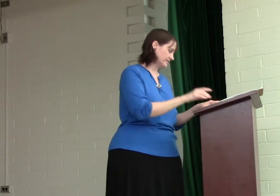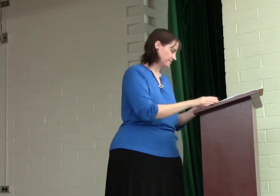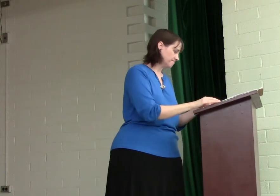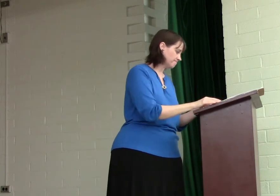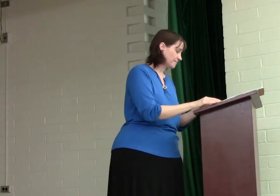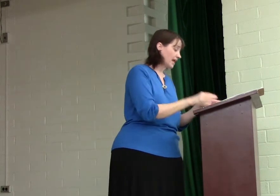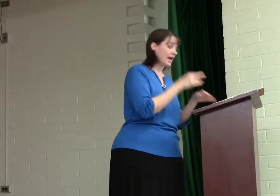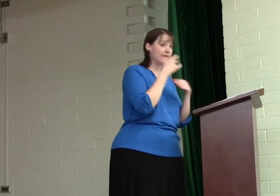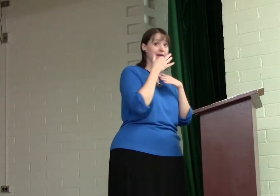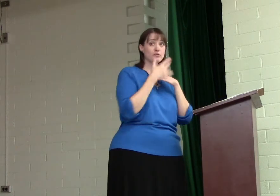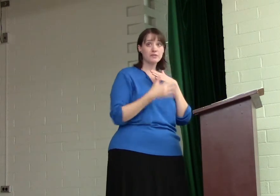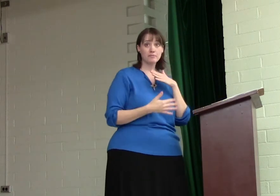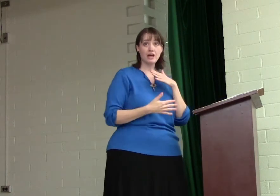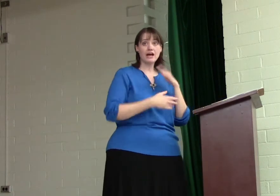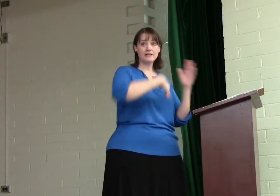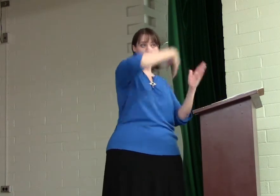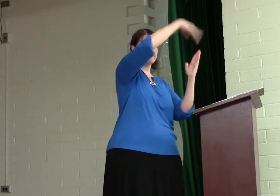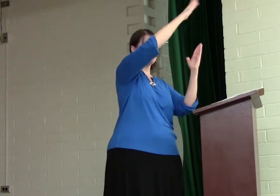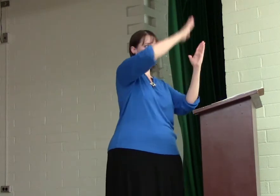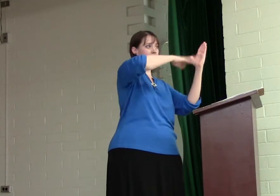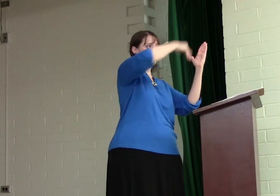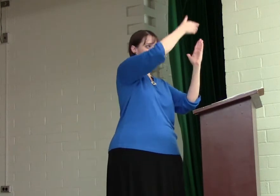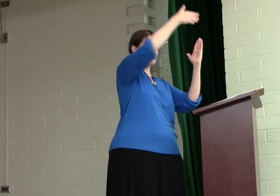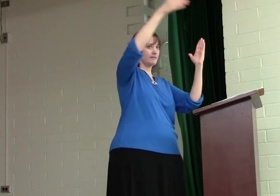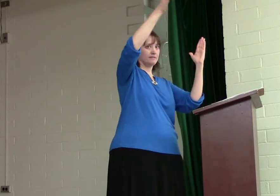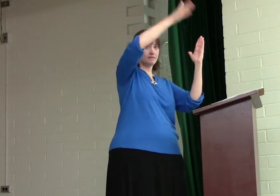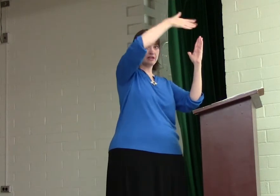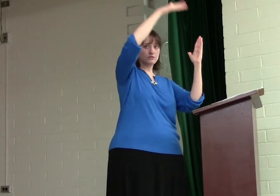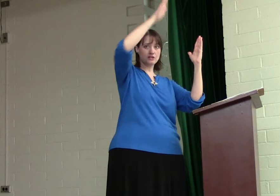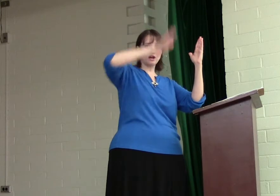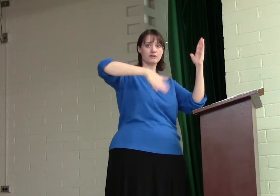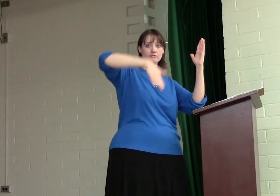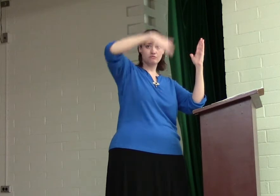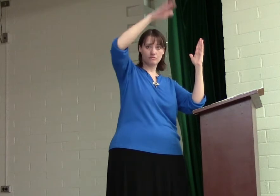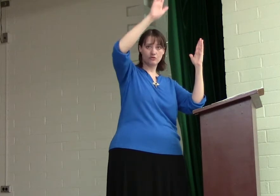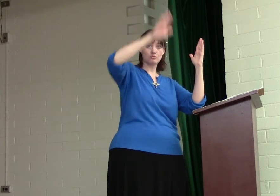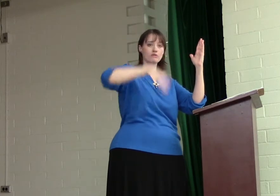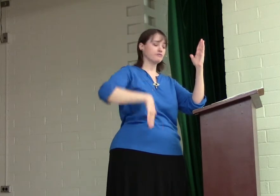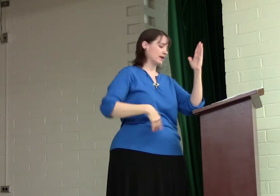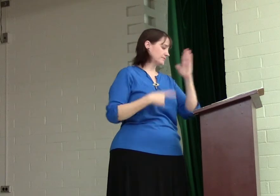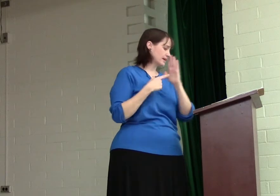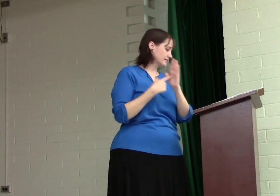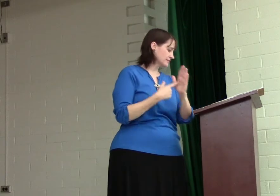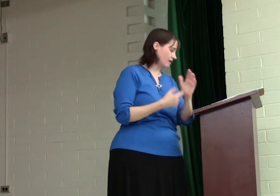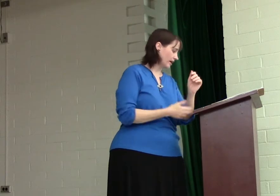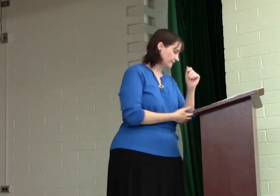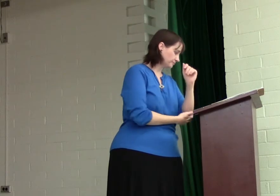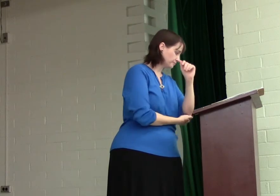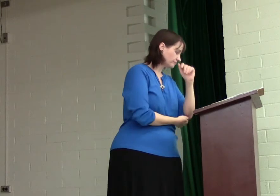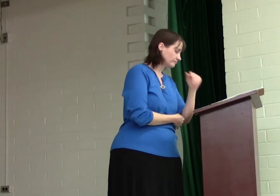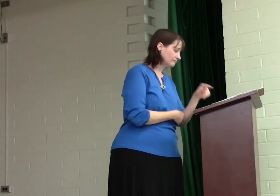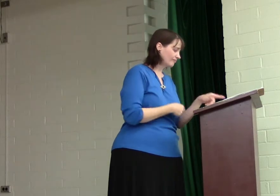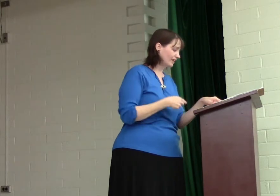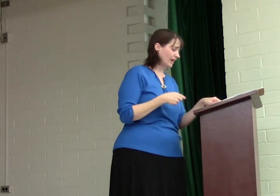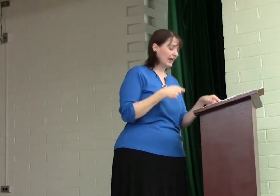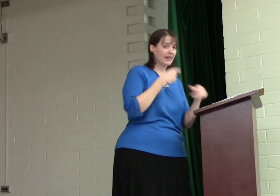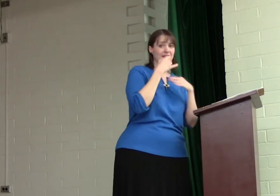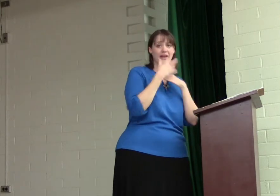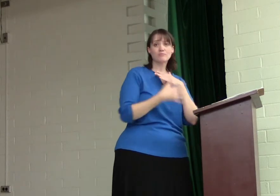And then with the blood, they use it on the door frames as a sign. That